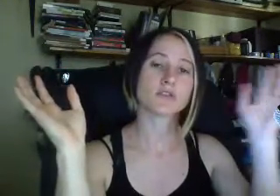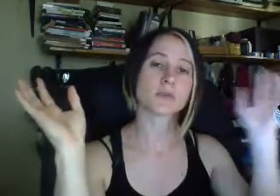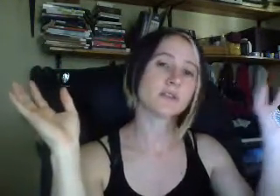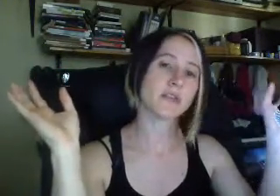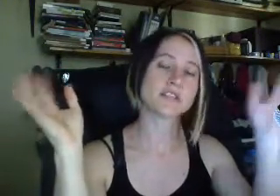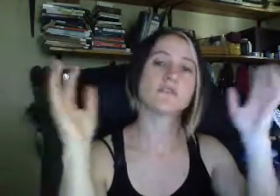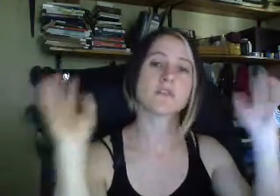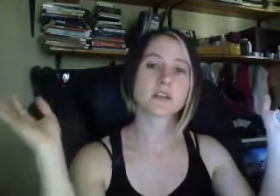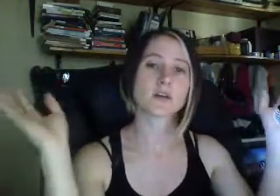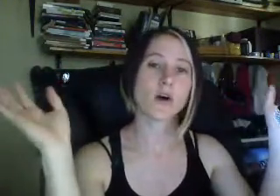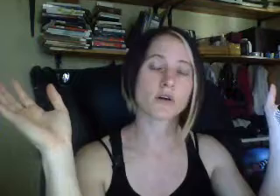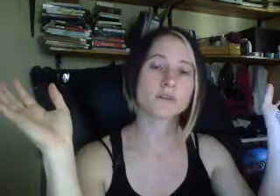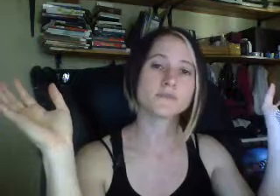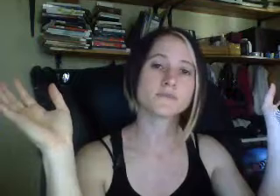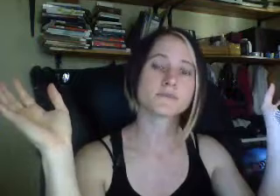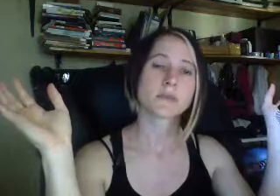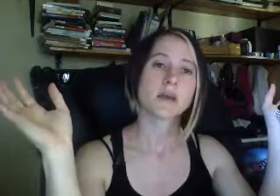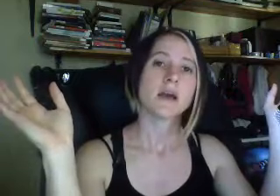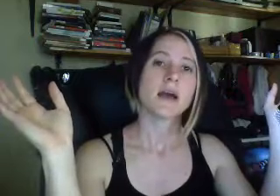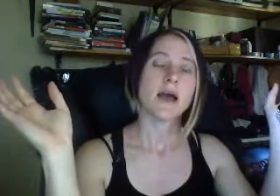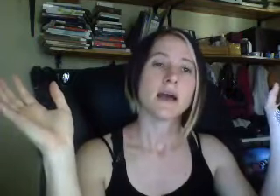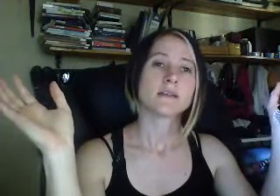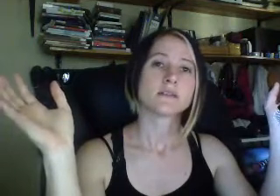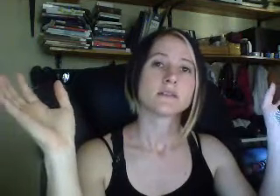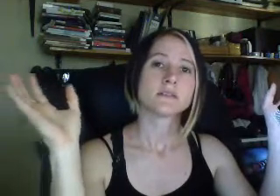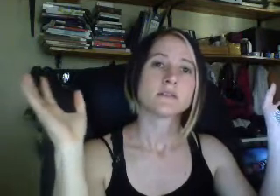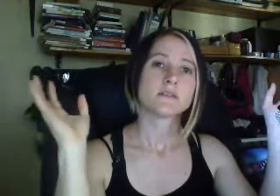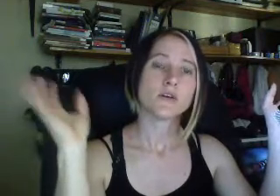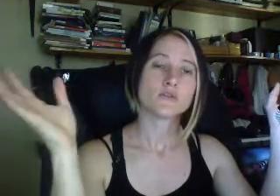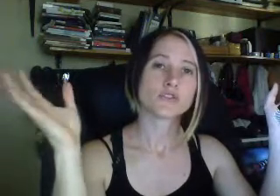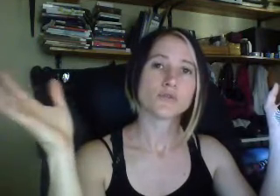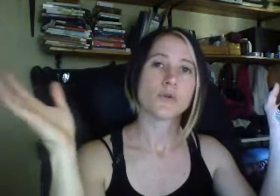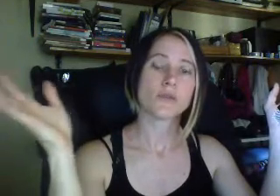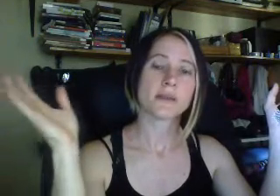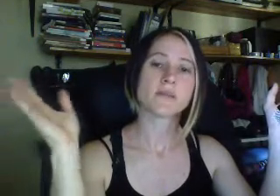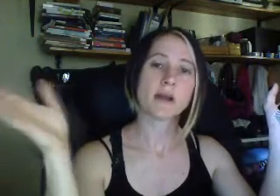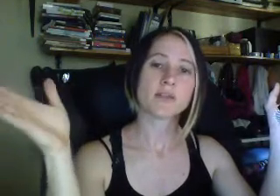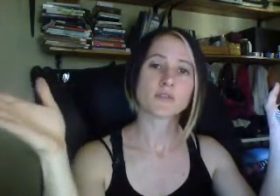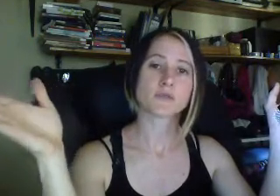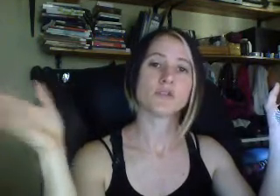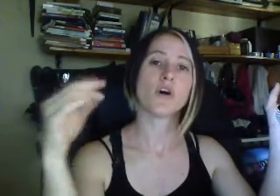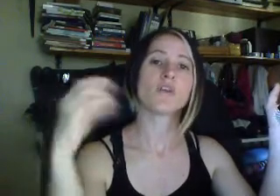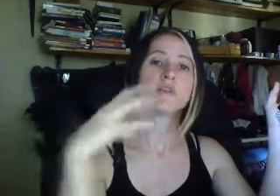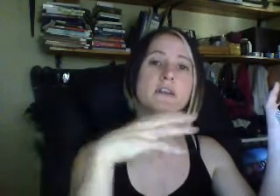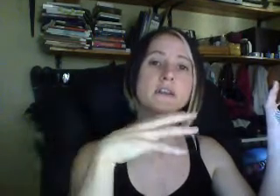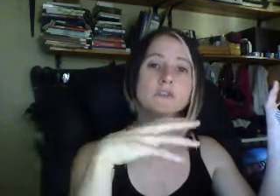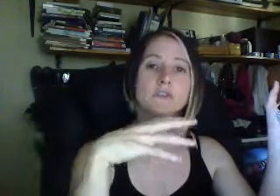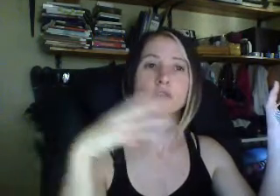because within that she feels like a god. And those who are making money from her are feeding her,